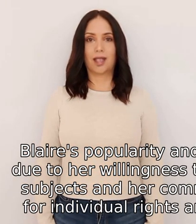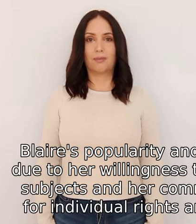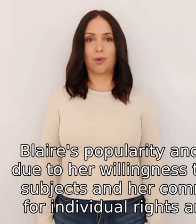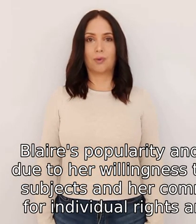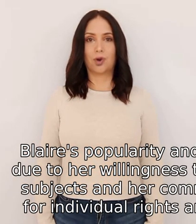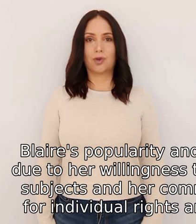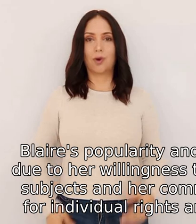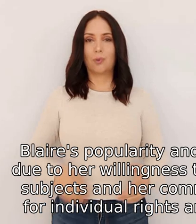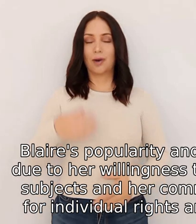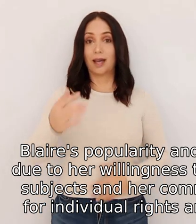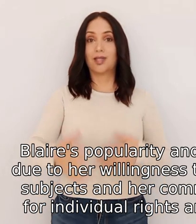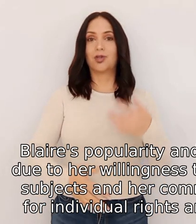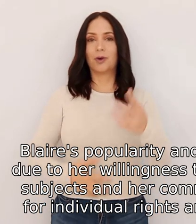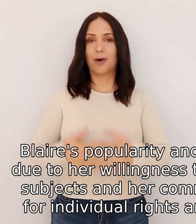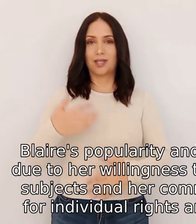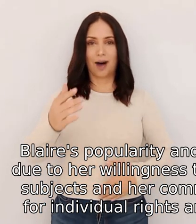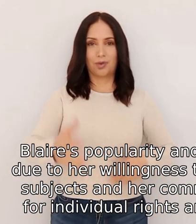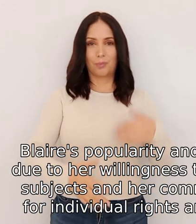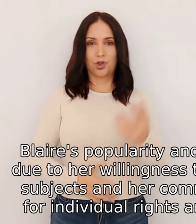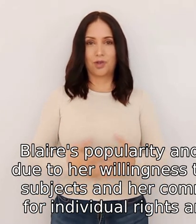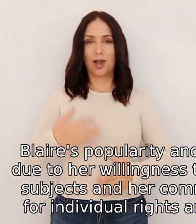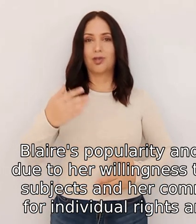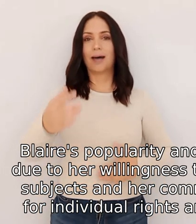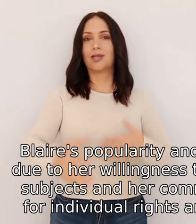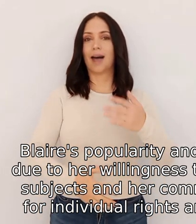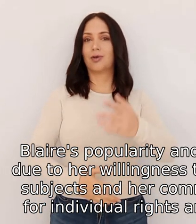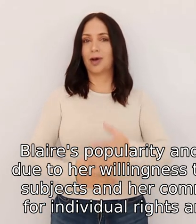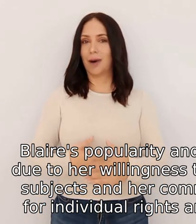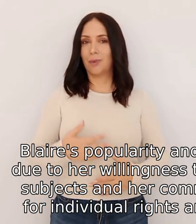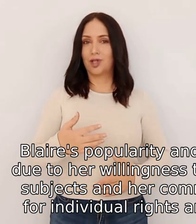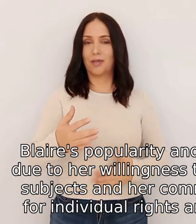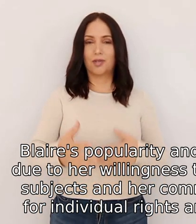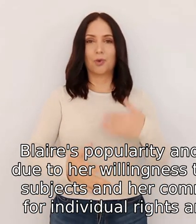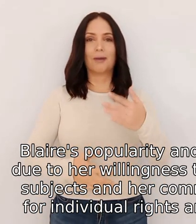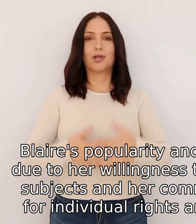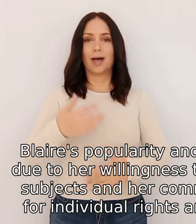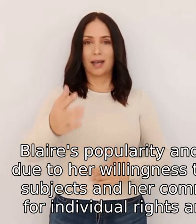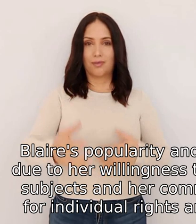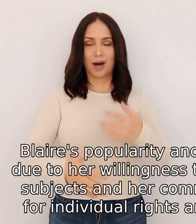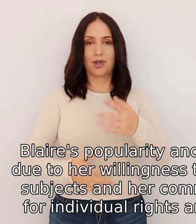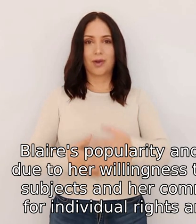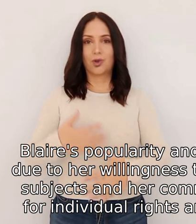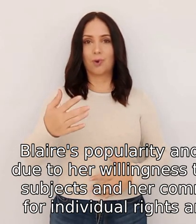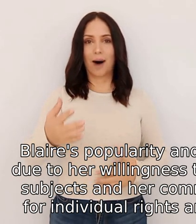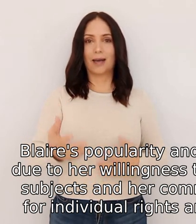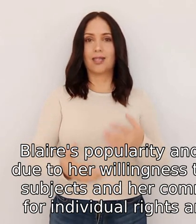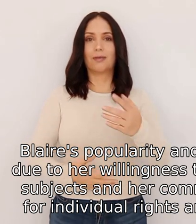have grown due to her willingness to address controversial subjects and her commitment to advocating for individual rights and